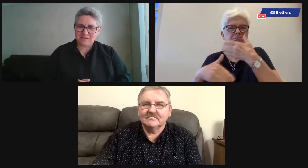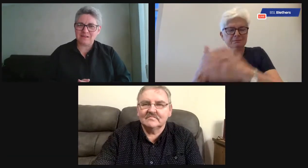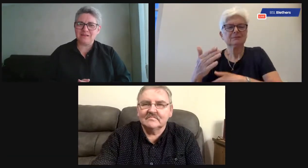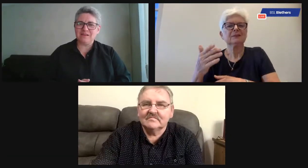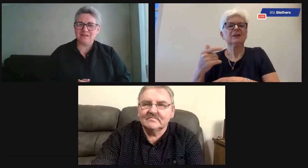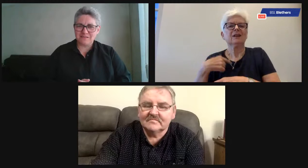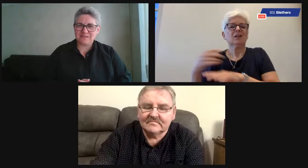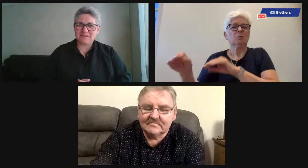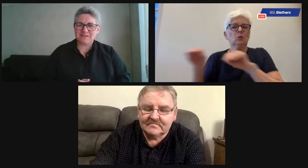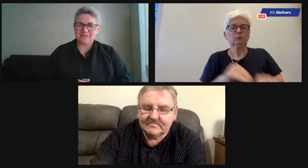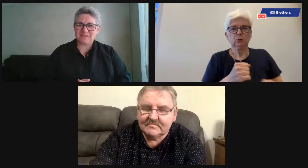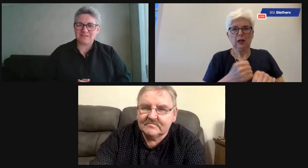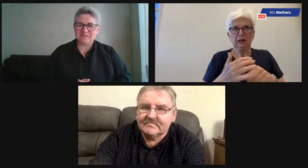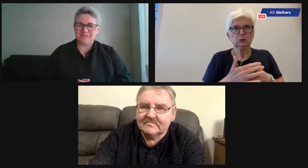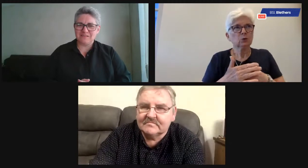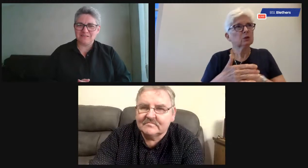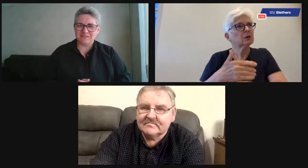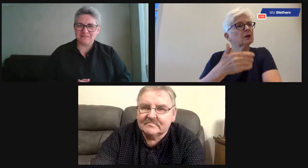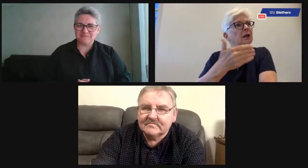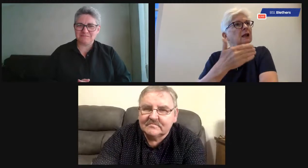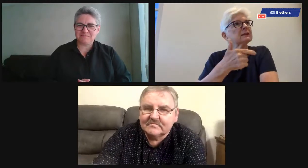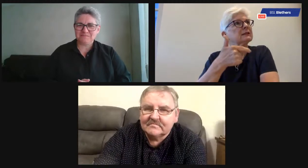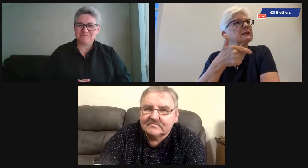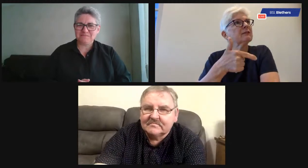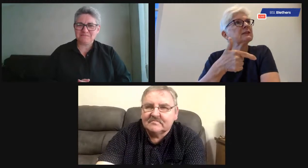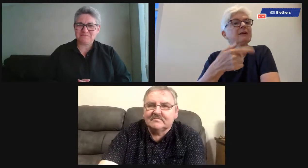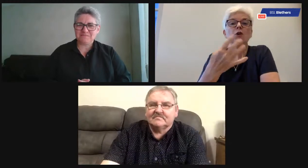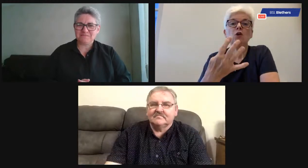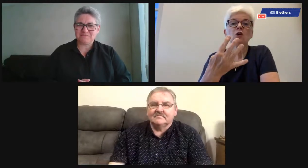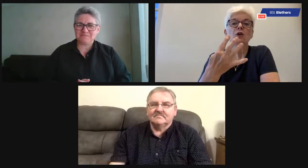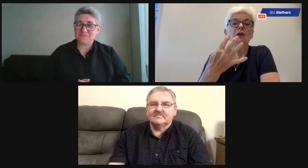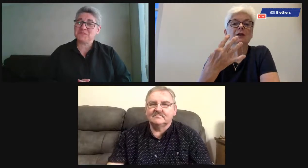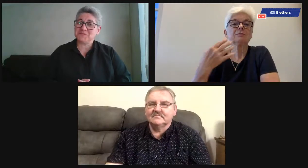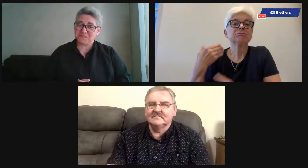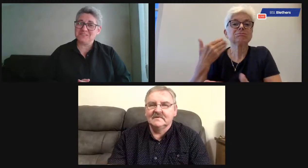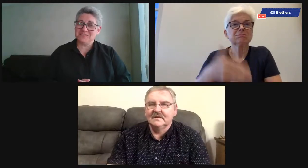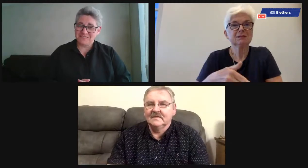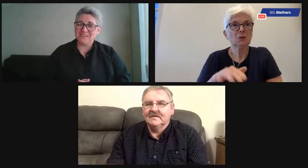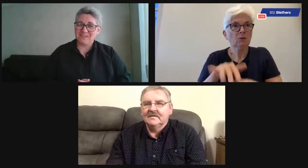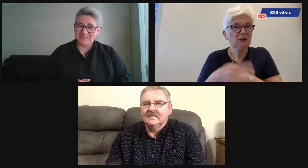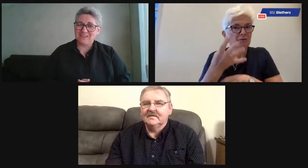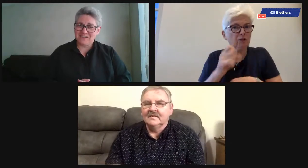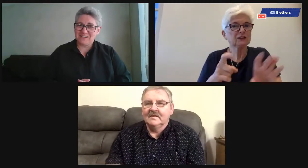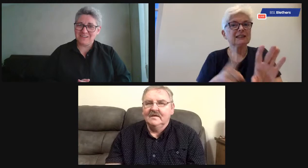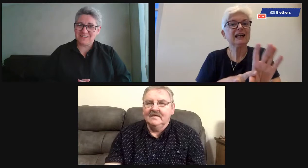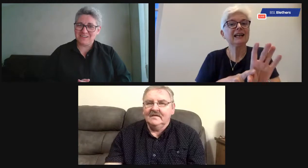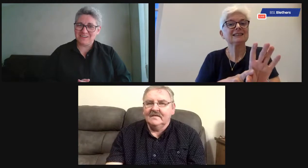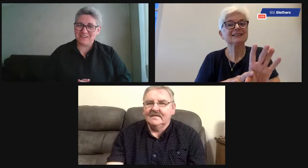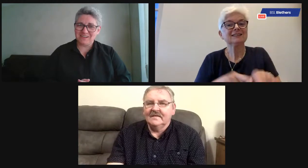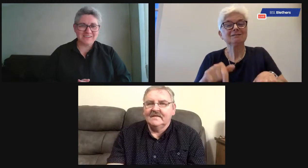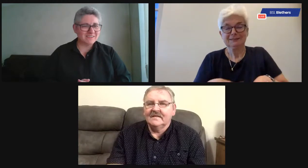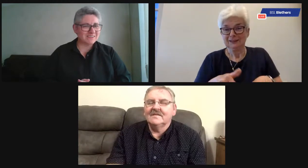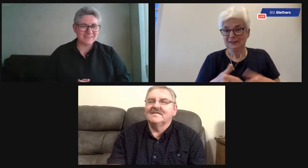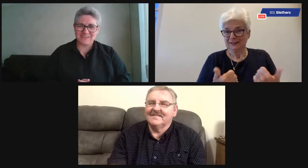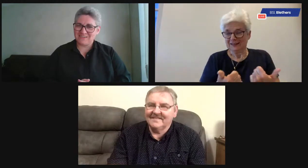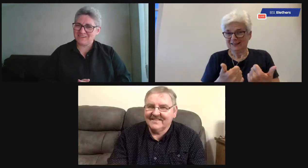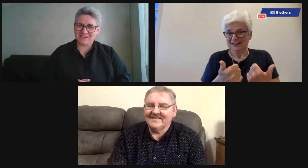I went to school in Edinburgh and I moved to Glasgow. Oh, no, let me think. 1974. So I've been here for 40 years.